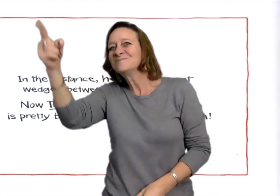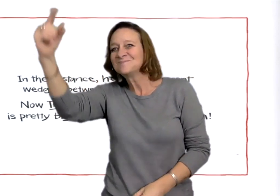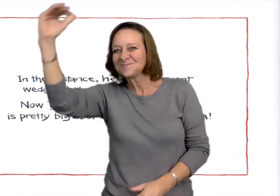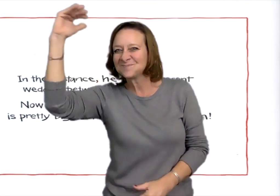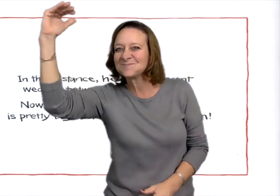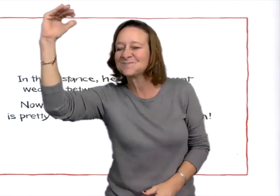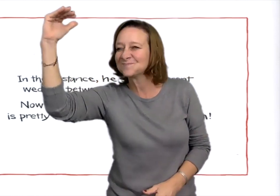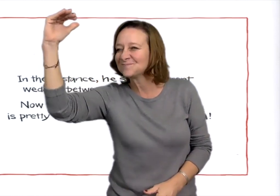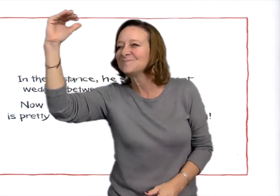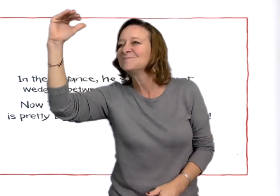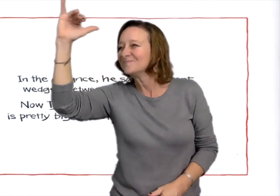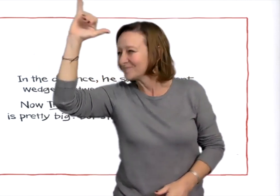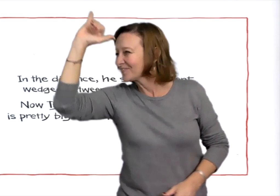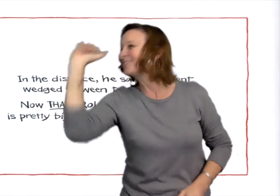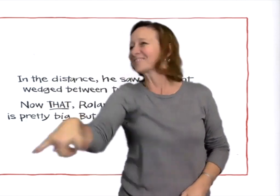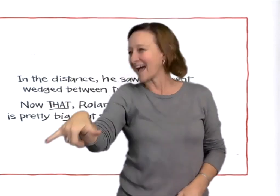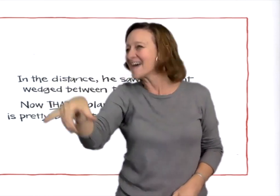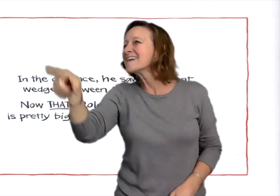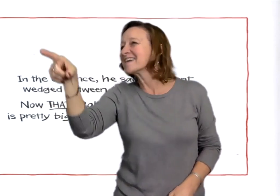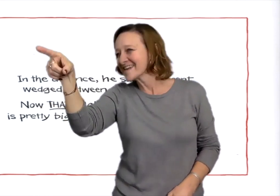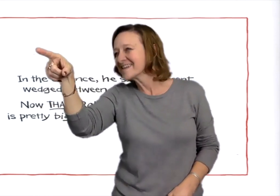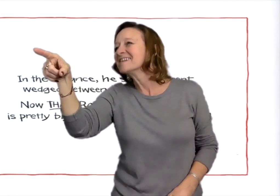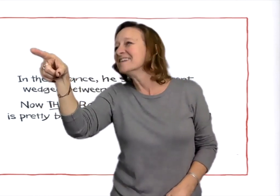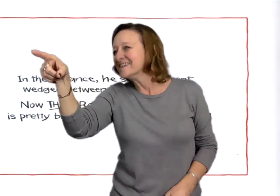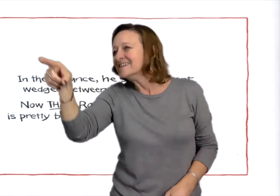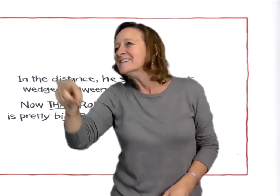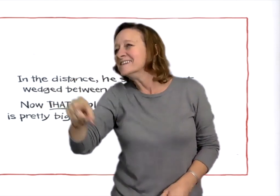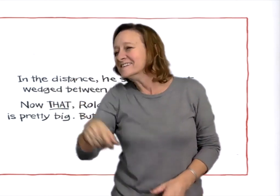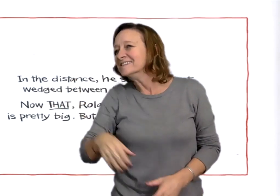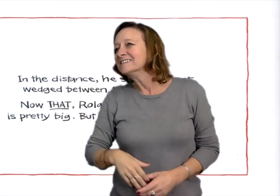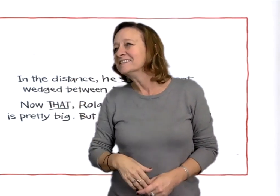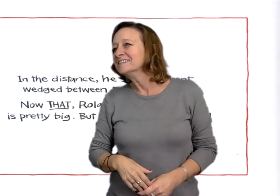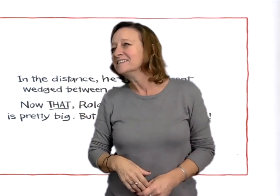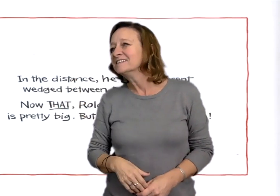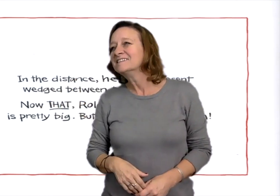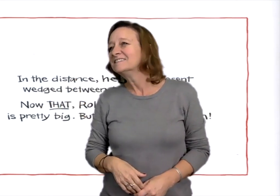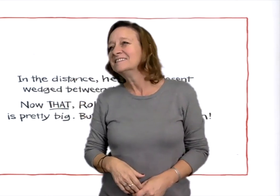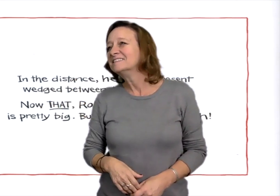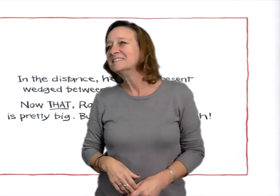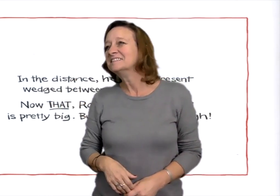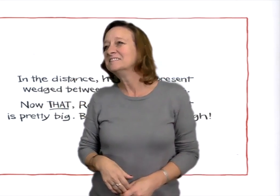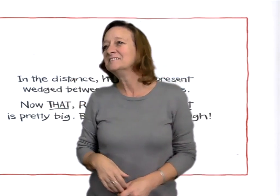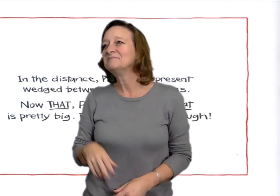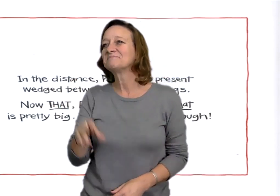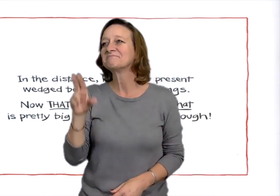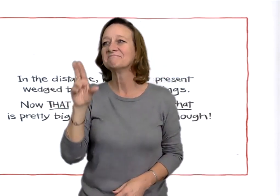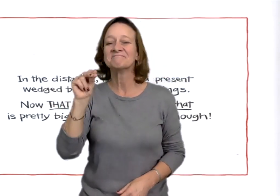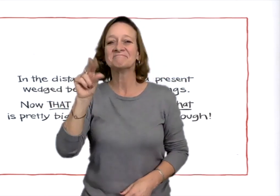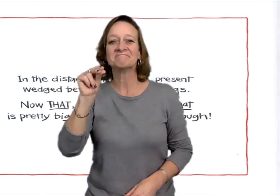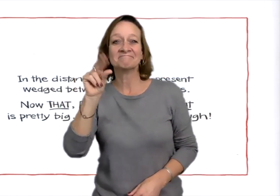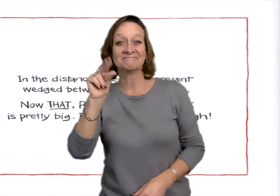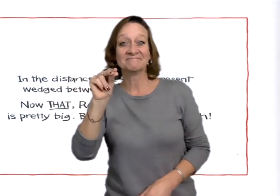Now that, Roland thought, that is pretty big. Now